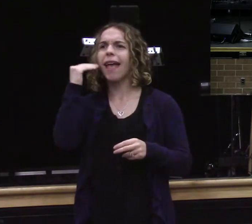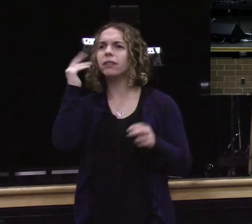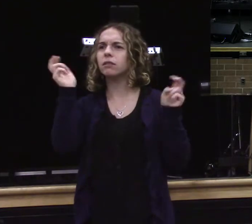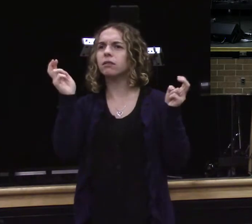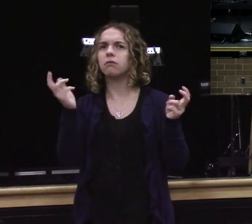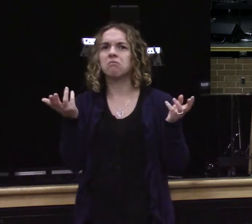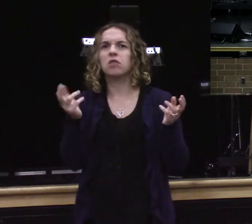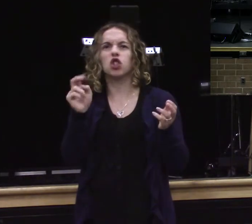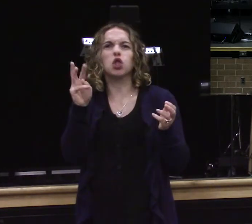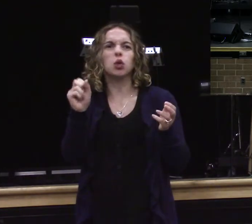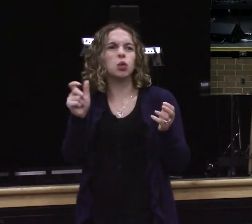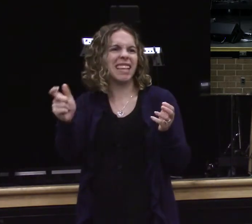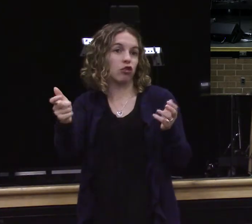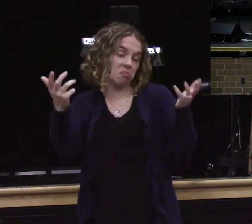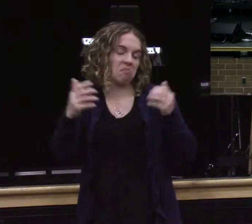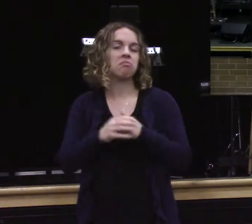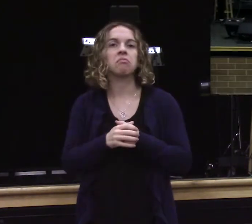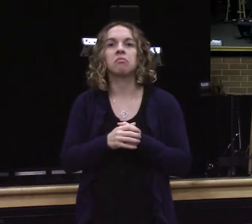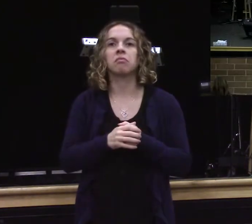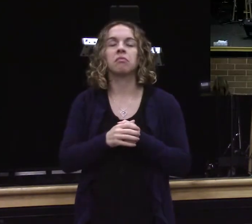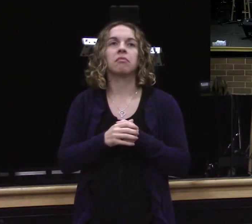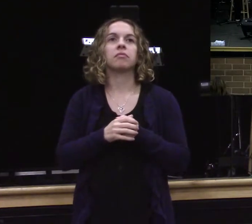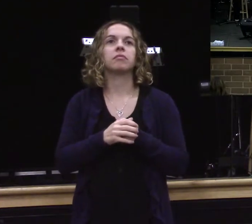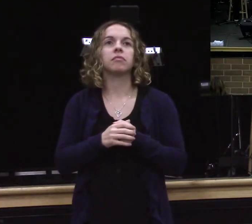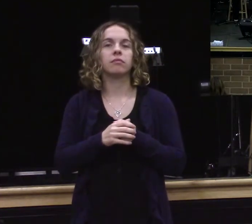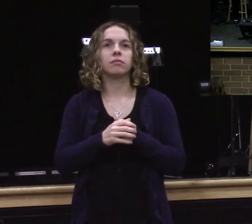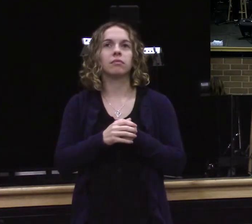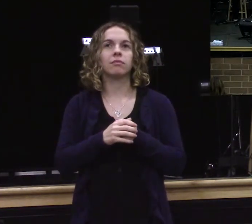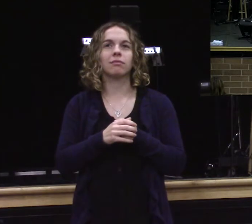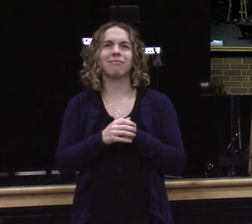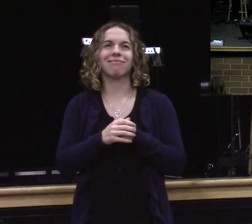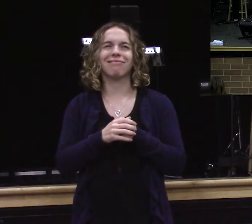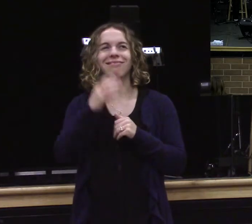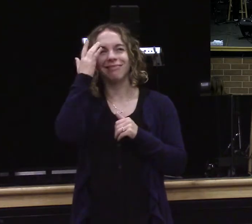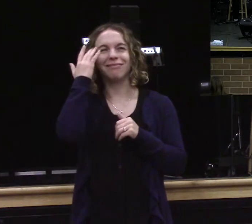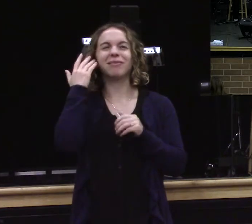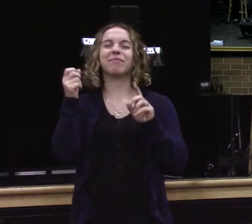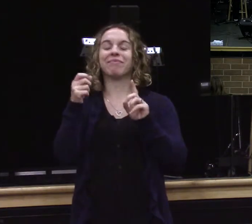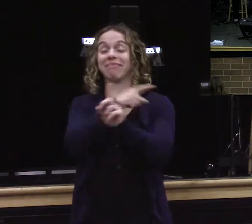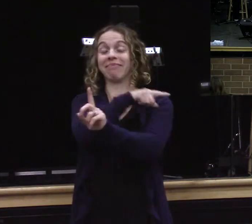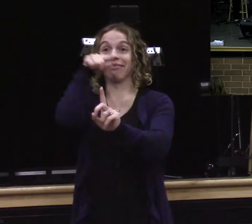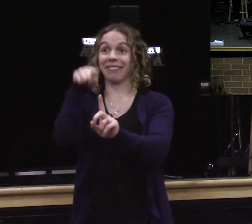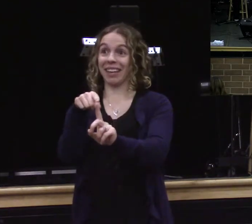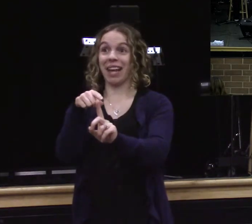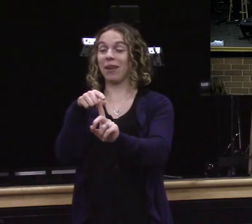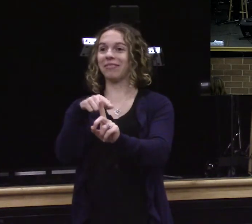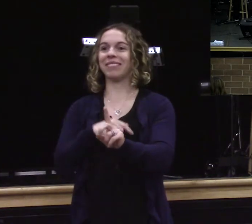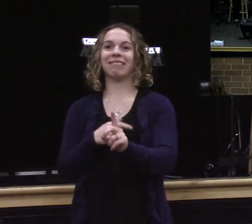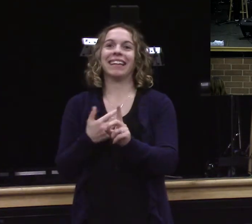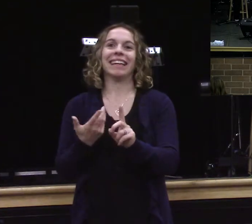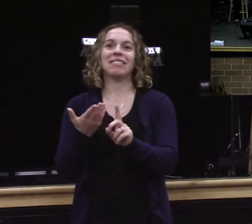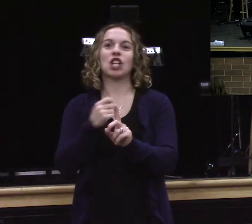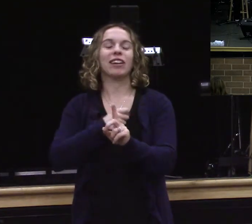thing but if you you study this little parable there were literally six people that you would think were part of the